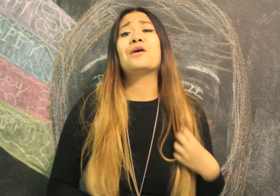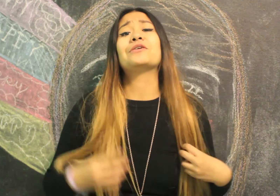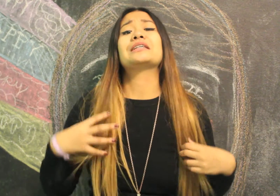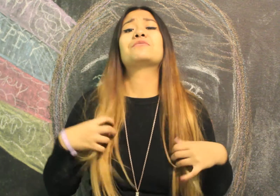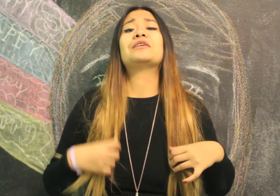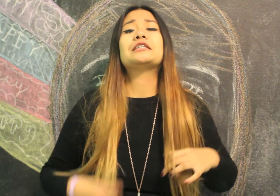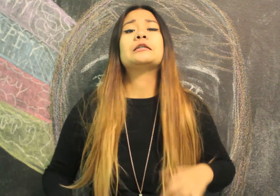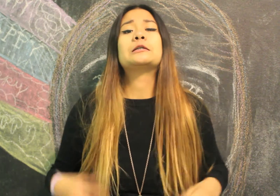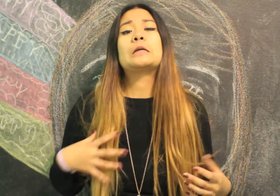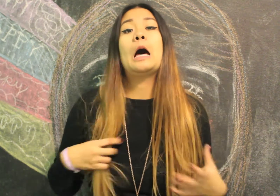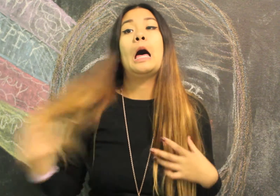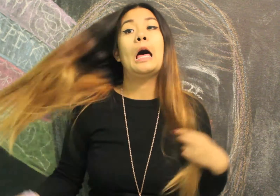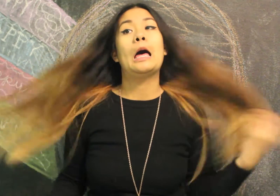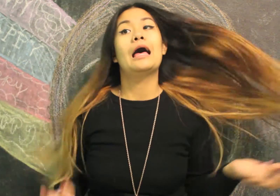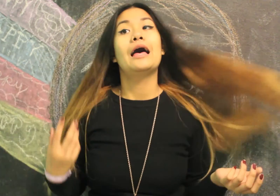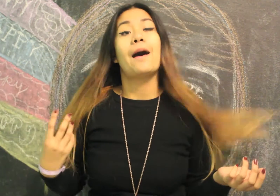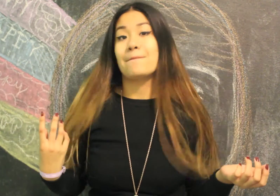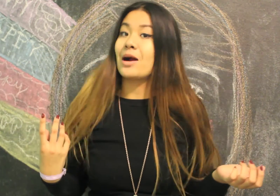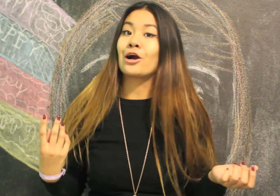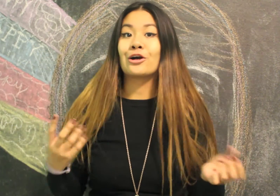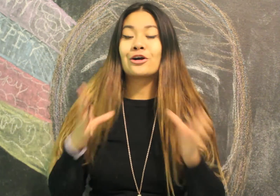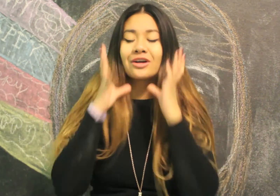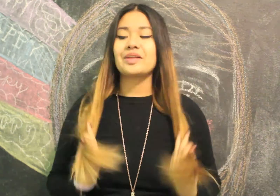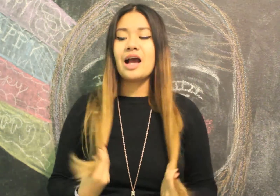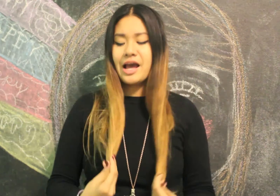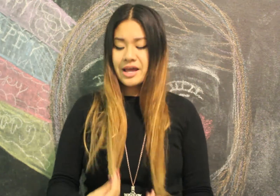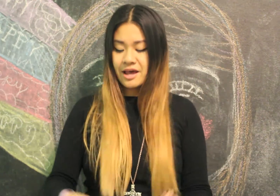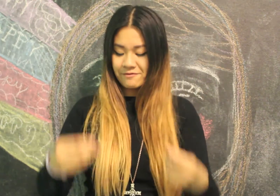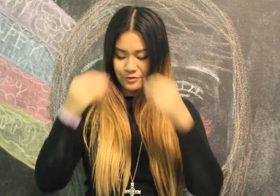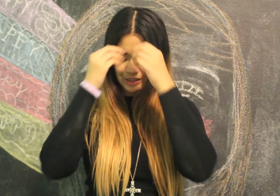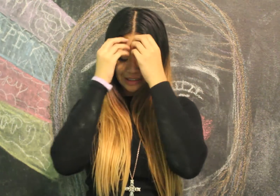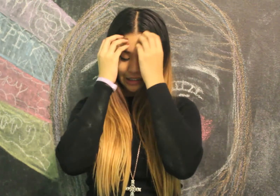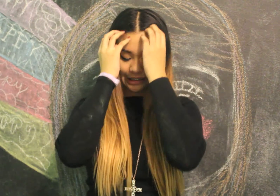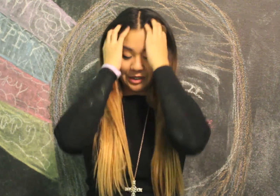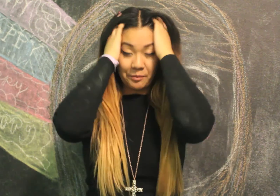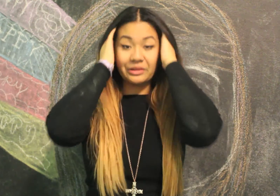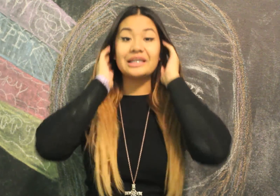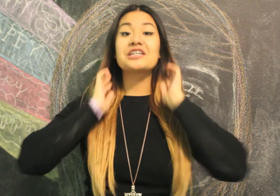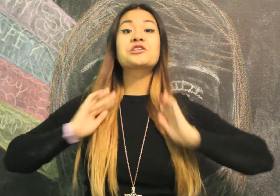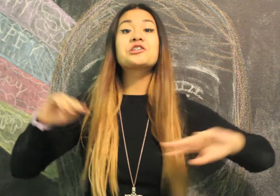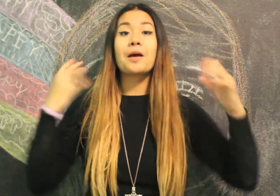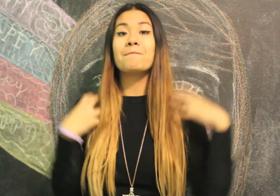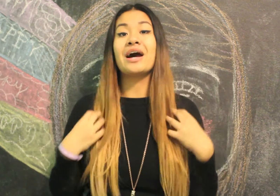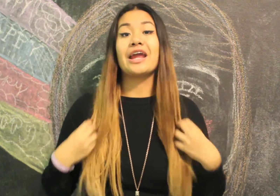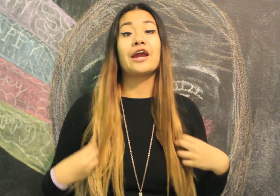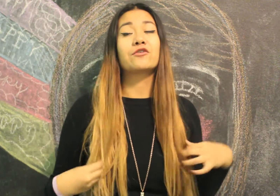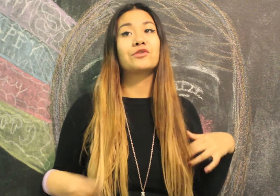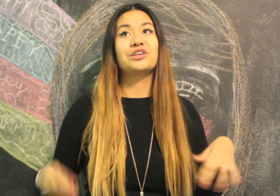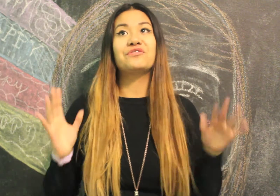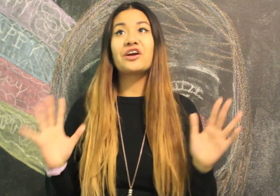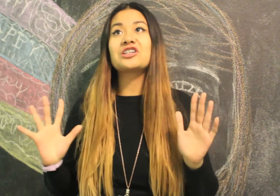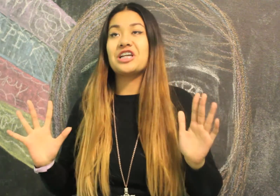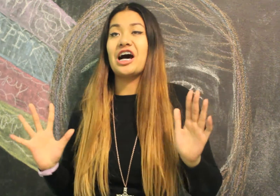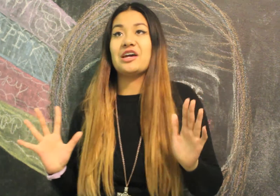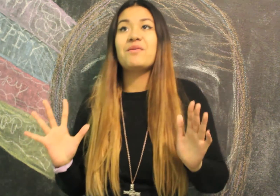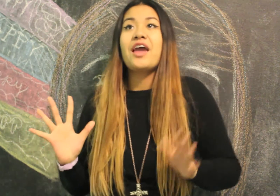noticed which is my hair I have recently bleached my hair for the first time and